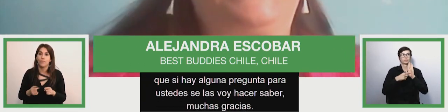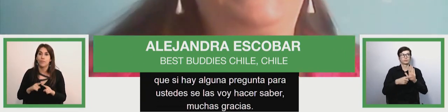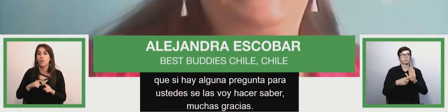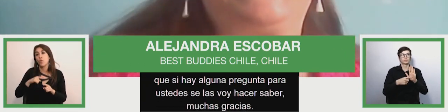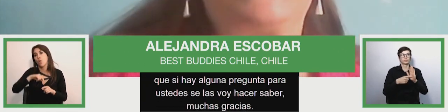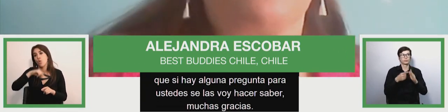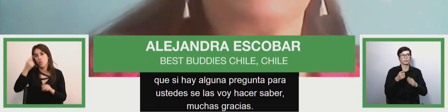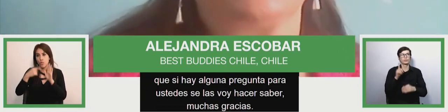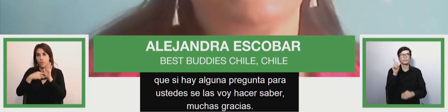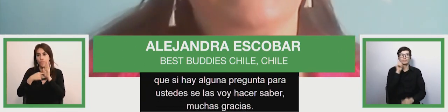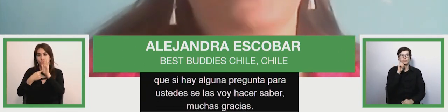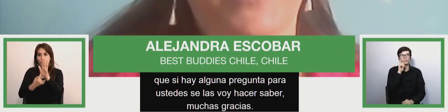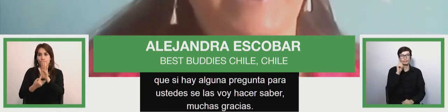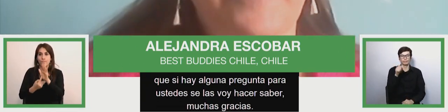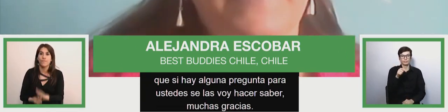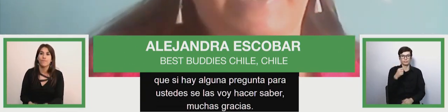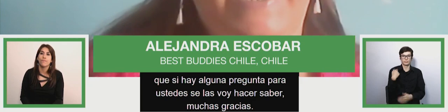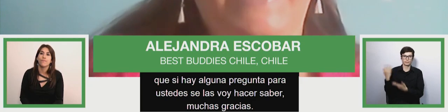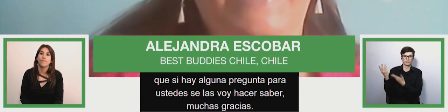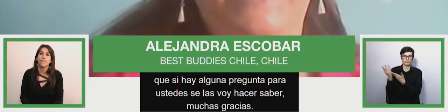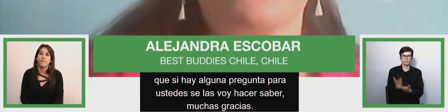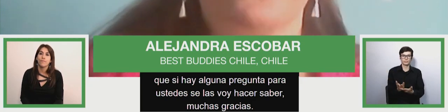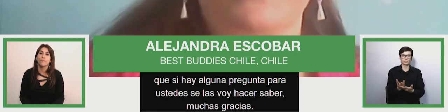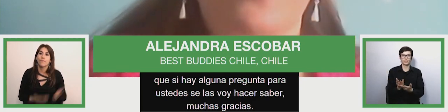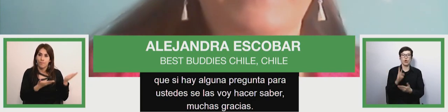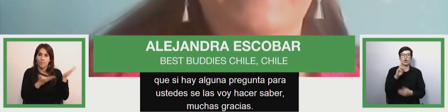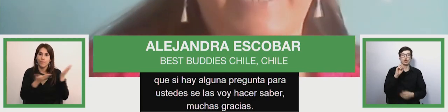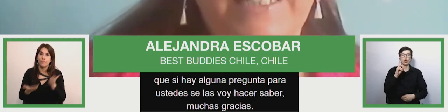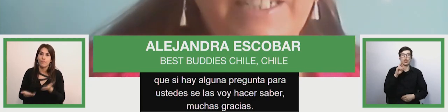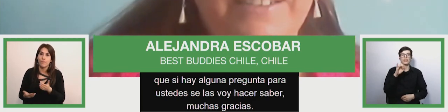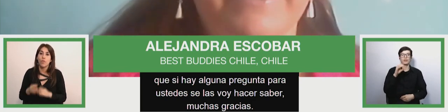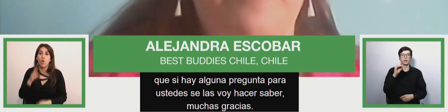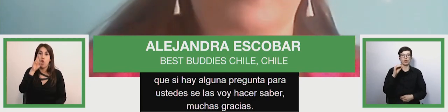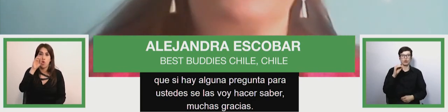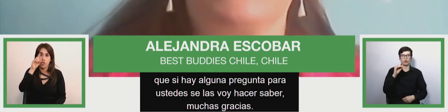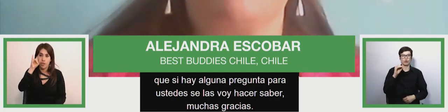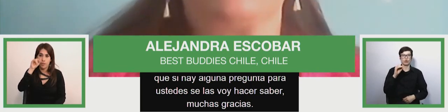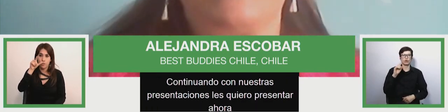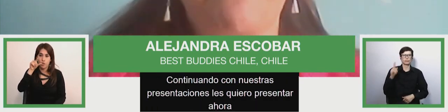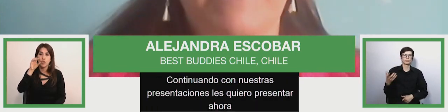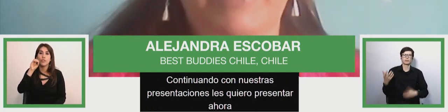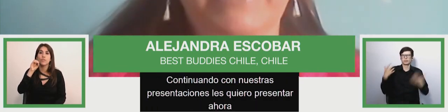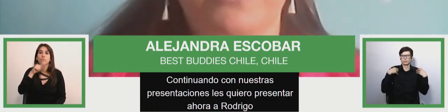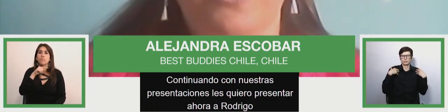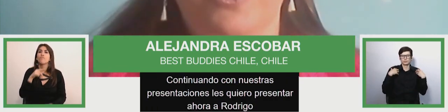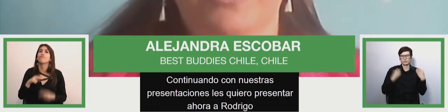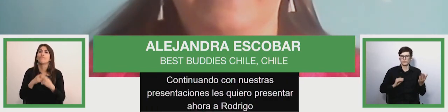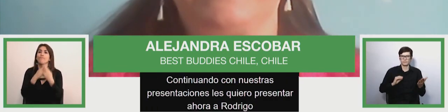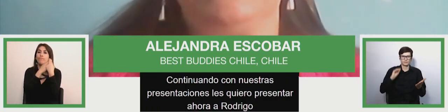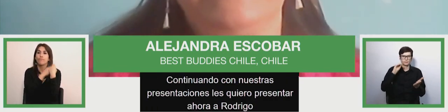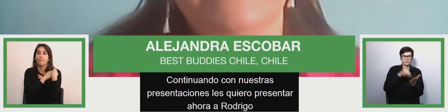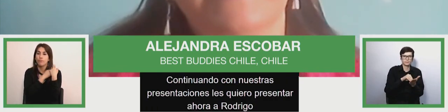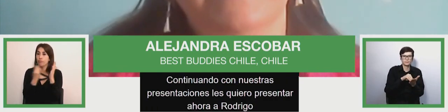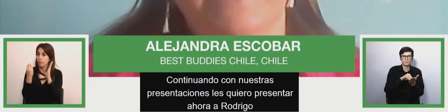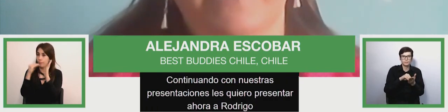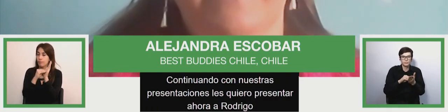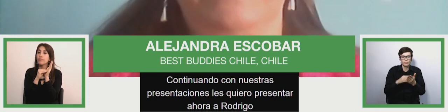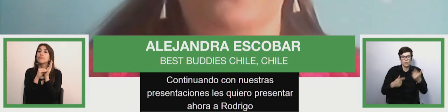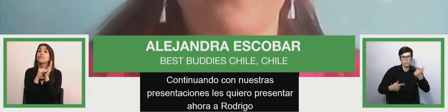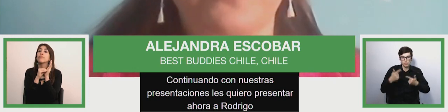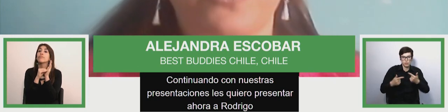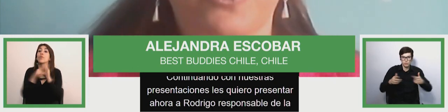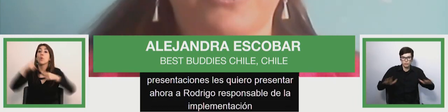so if you have any questions i will make i will let you know thank you very much to continue with our presentation